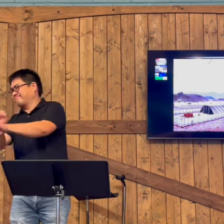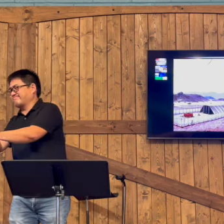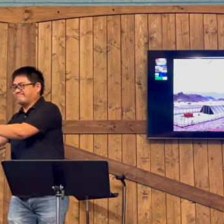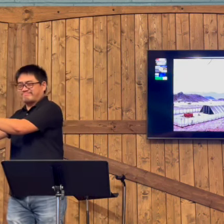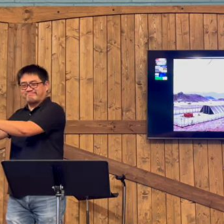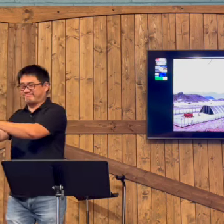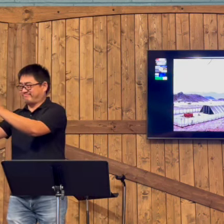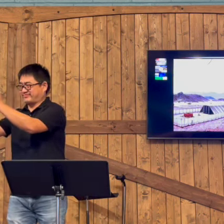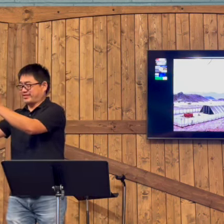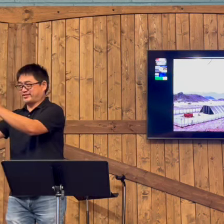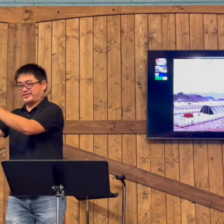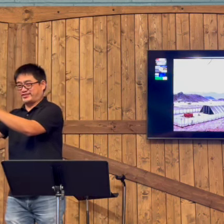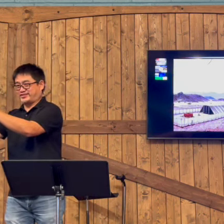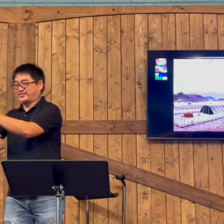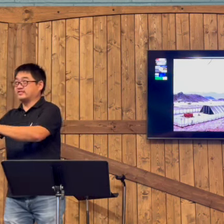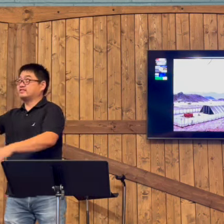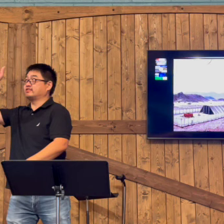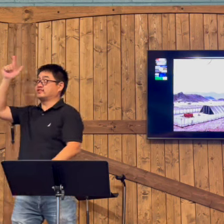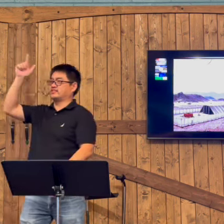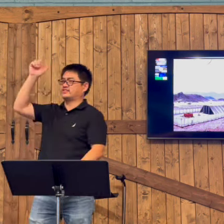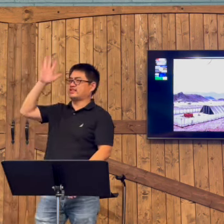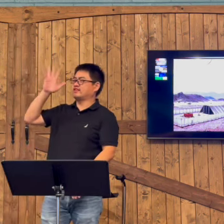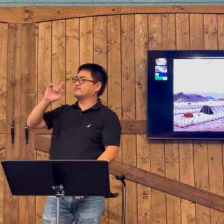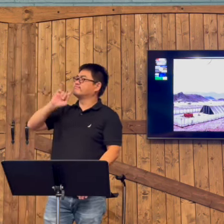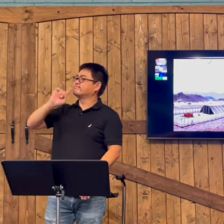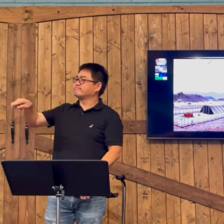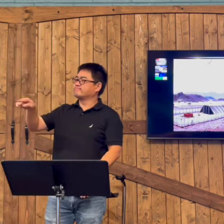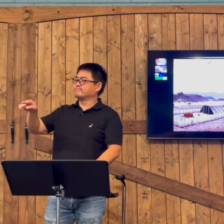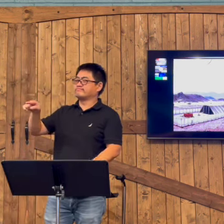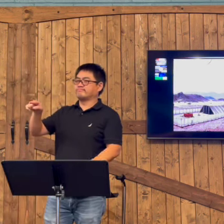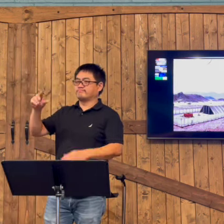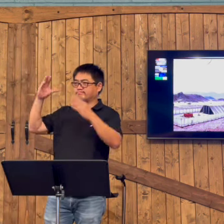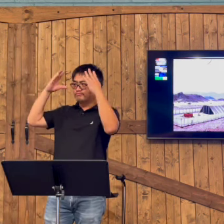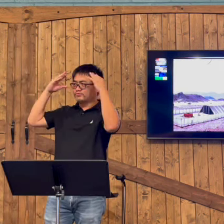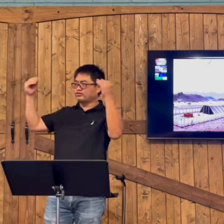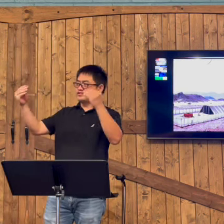Now Israel was enslaved into a town in Egypt.